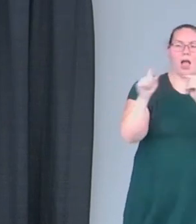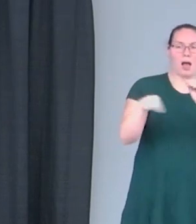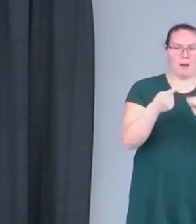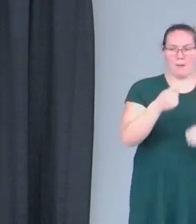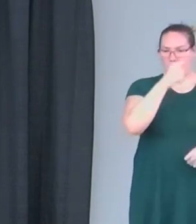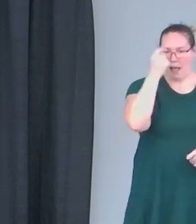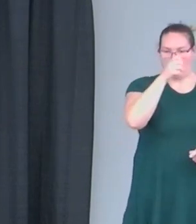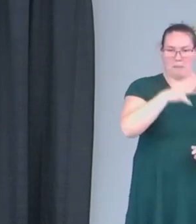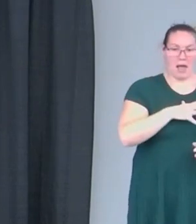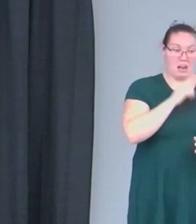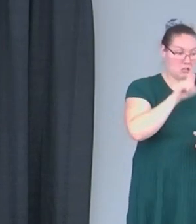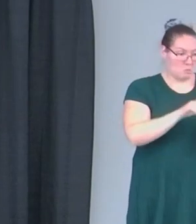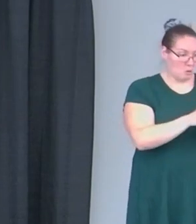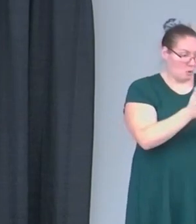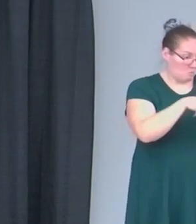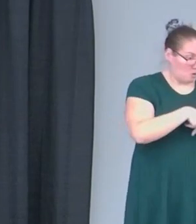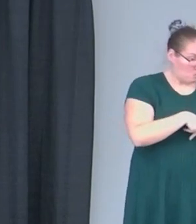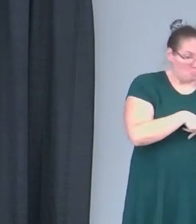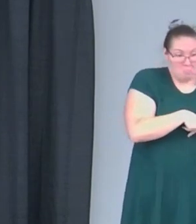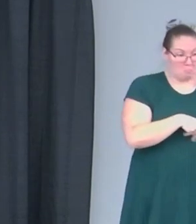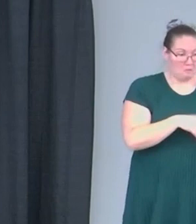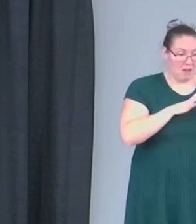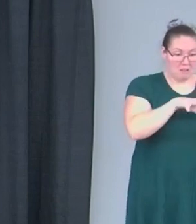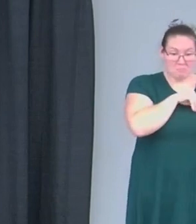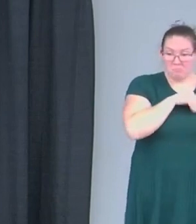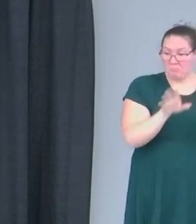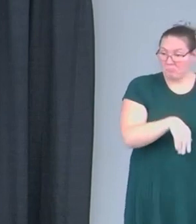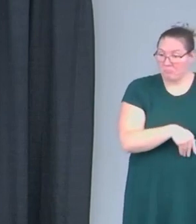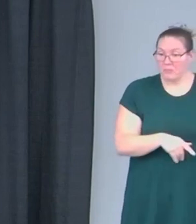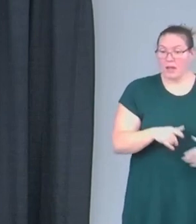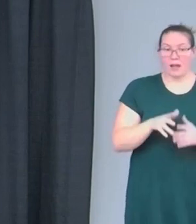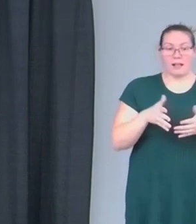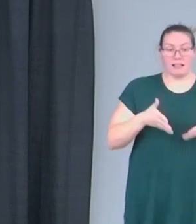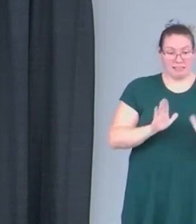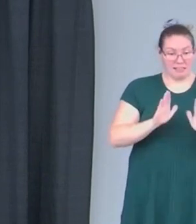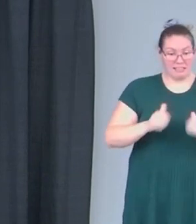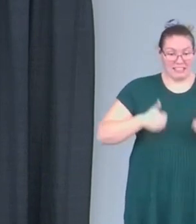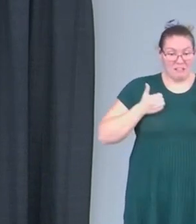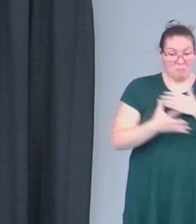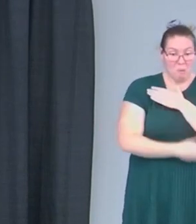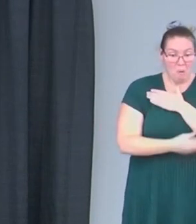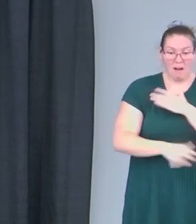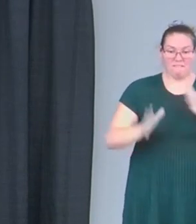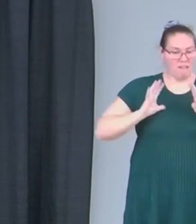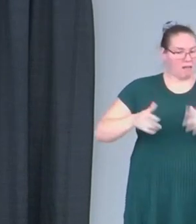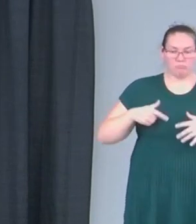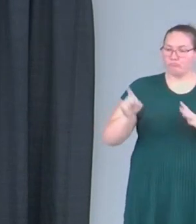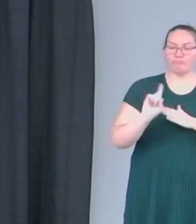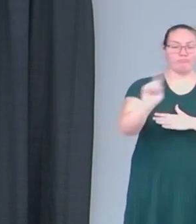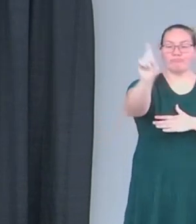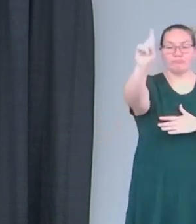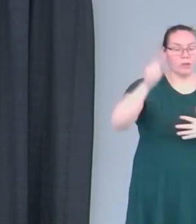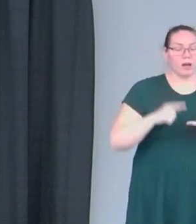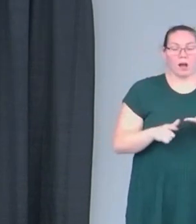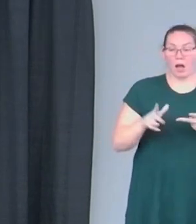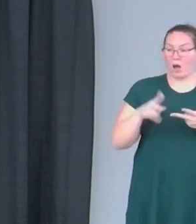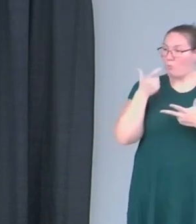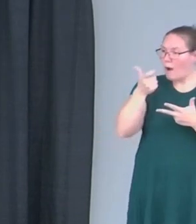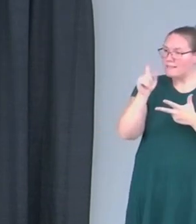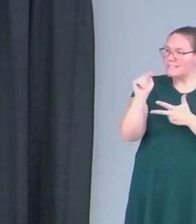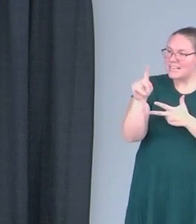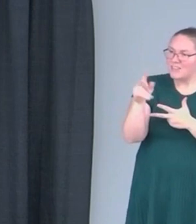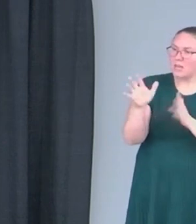you tell me I'm not supposed to open a book? Cool. Not for me. Tell me you're supposed to live in the streets. That's where I'm gonna go. You want to let me watch these TV